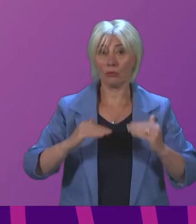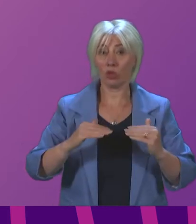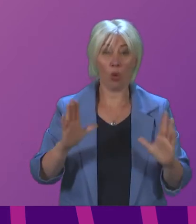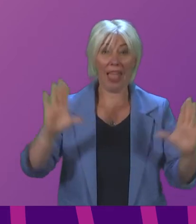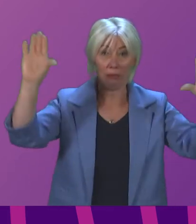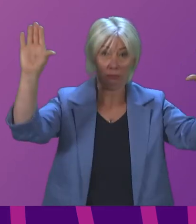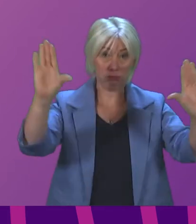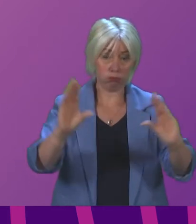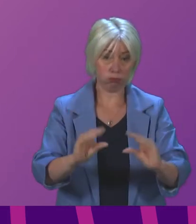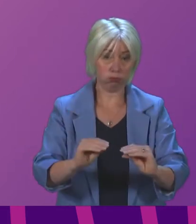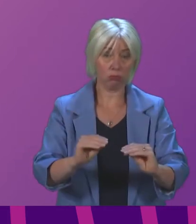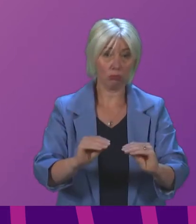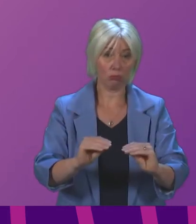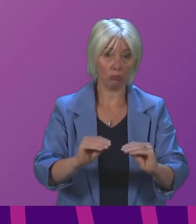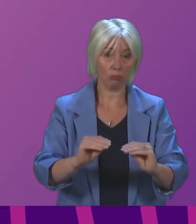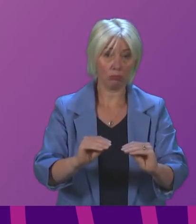concludes